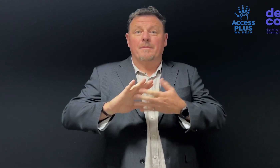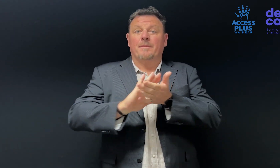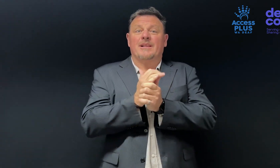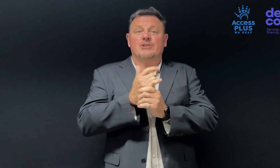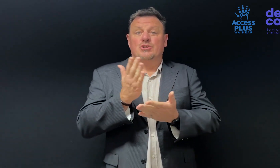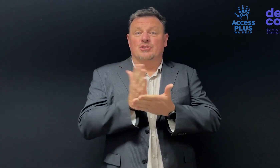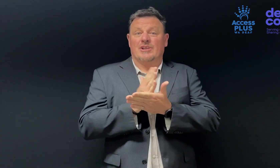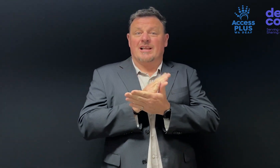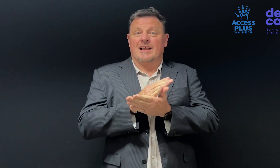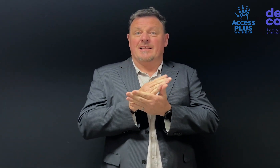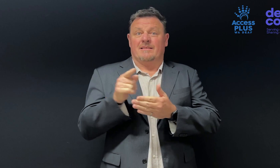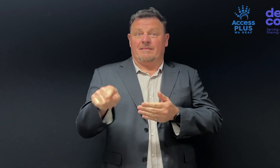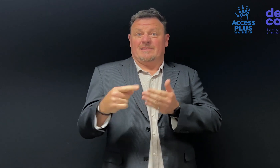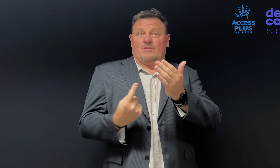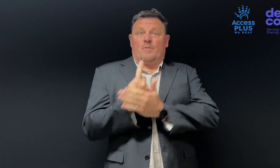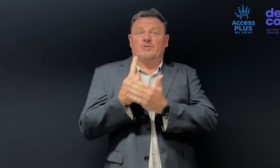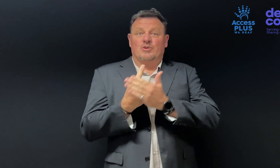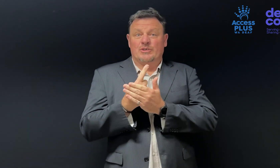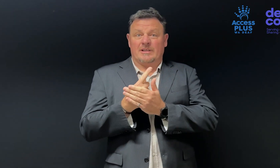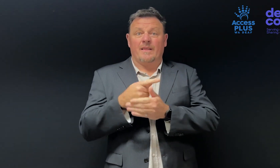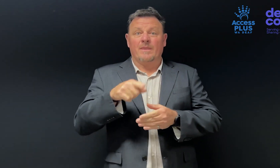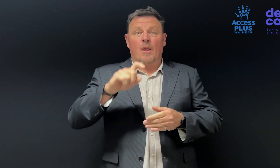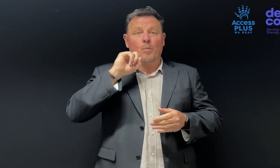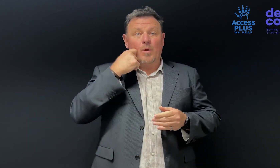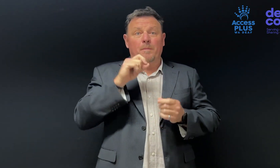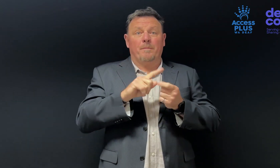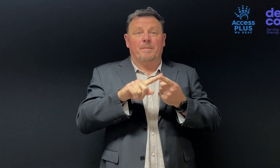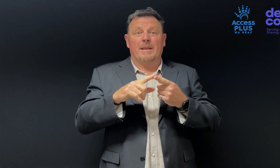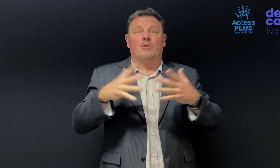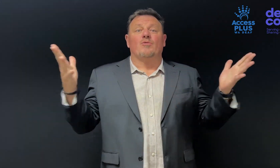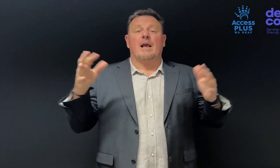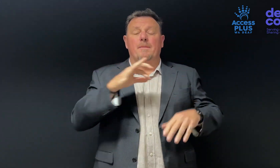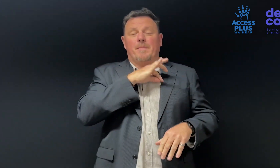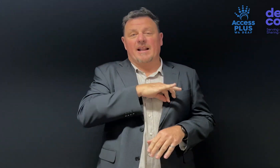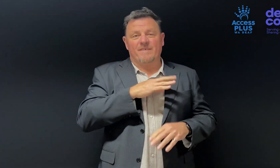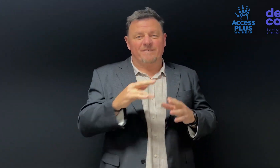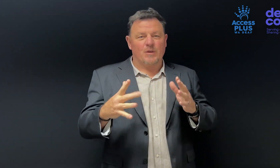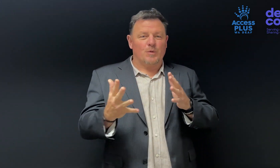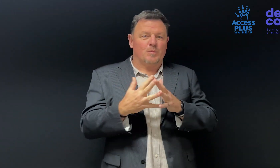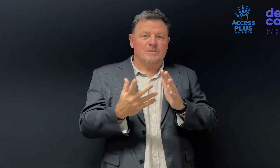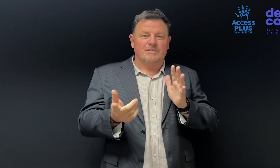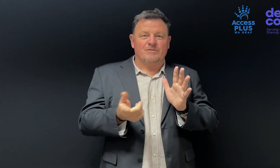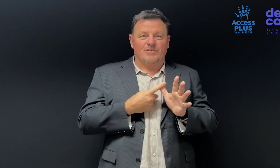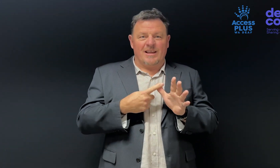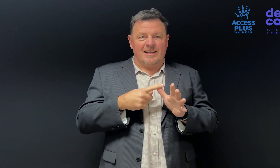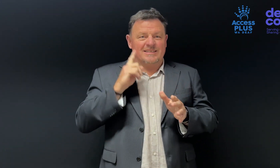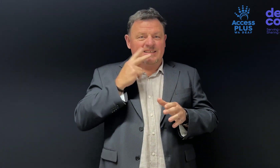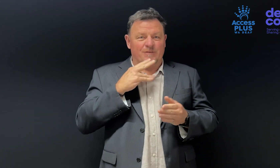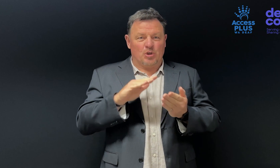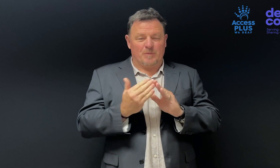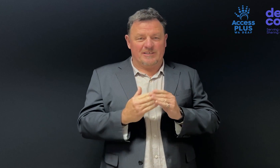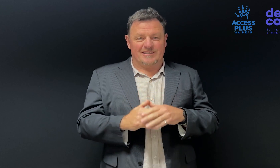Plus Board are happy to share an opportunity with you that's going to be of great benefit for Western Australian Deaf community.